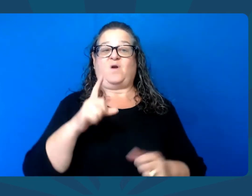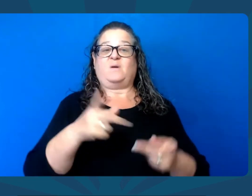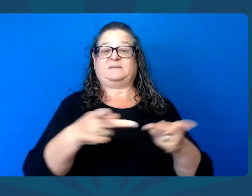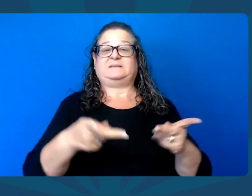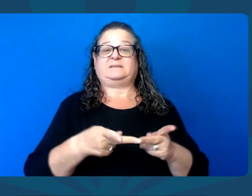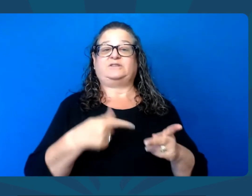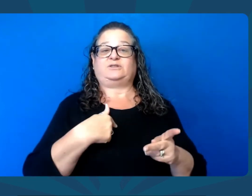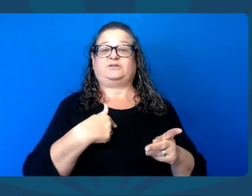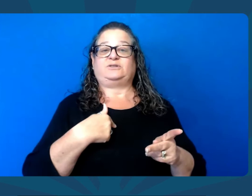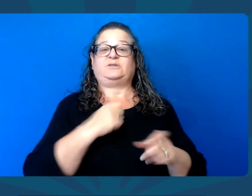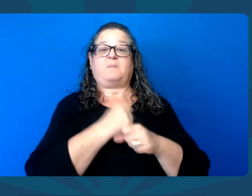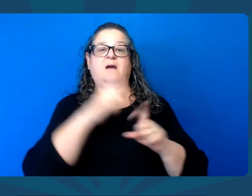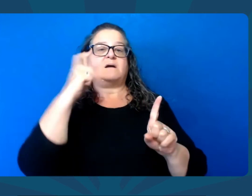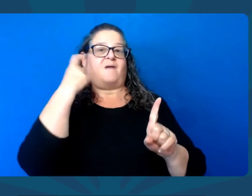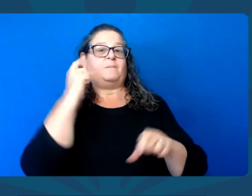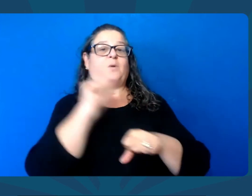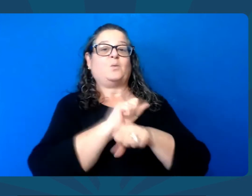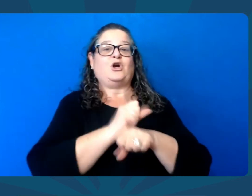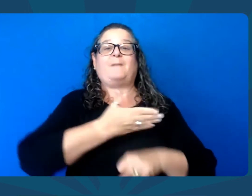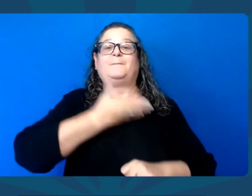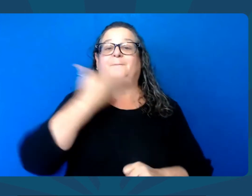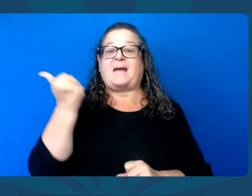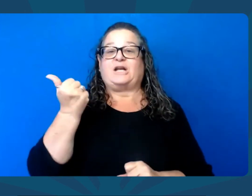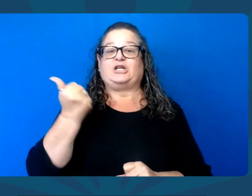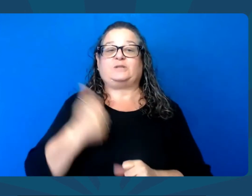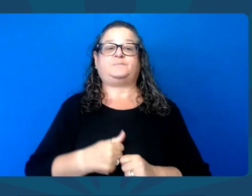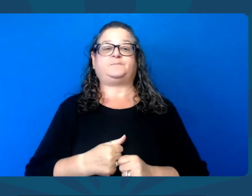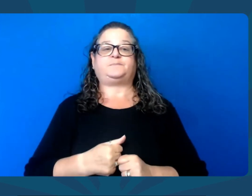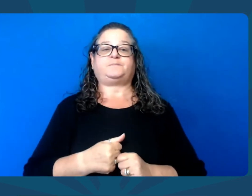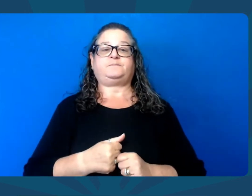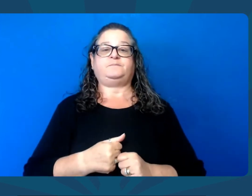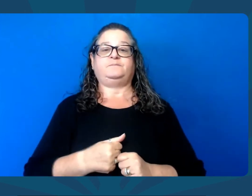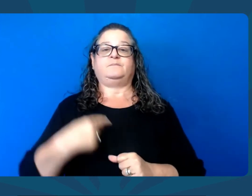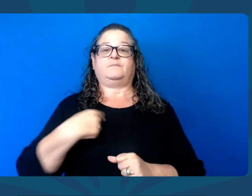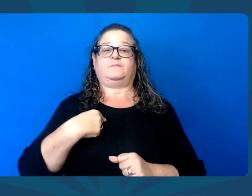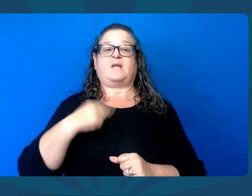I'm a working Joe who ran for office to make government work better.